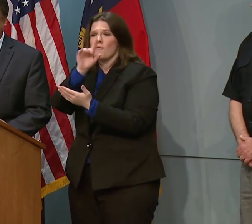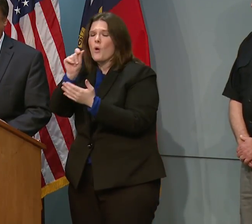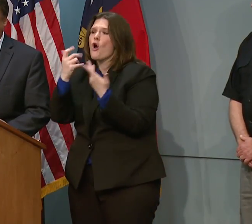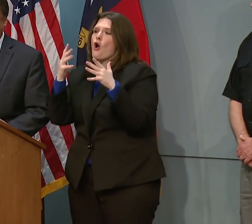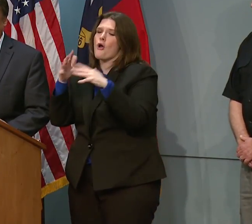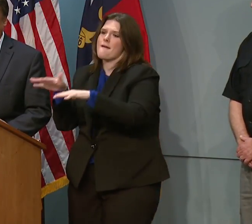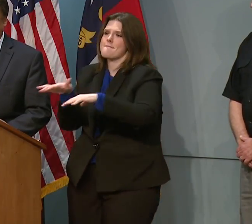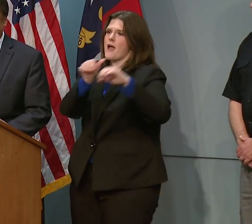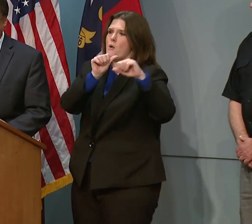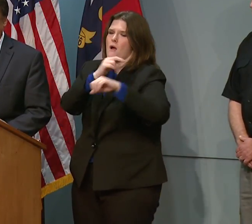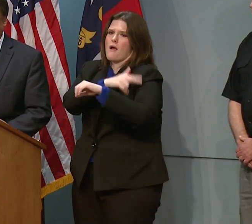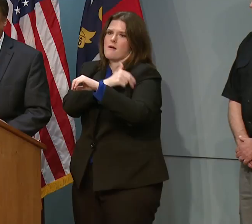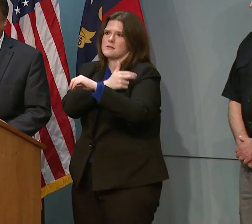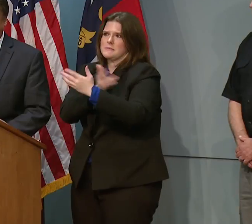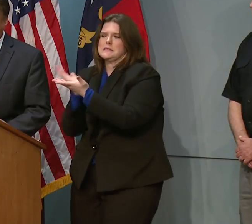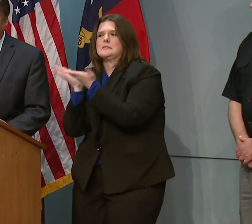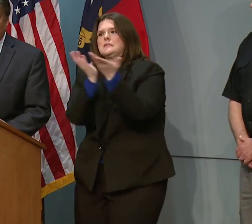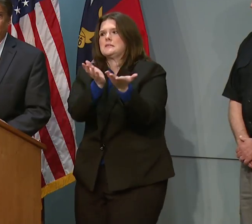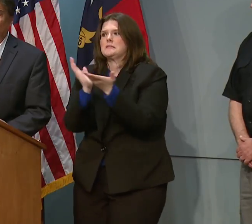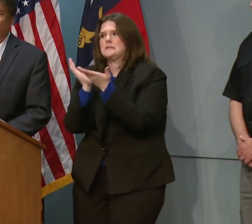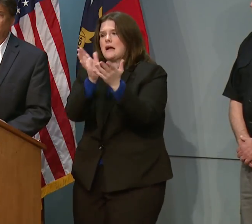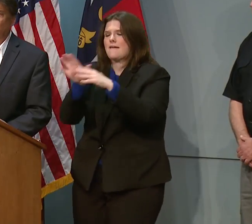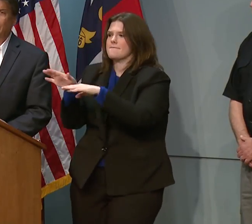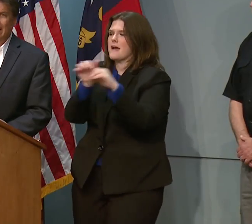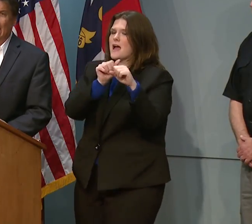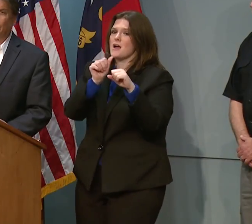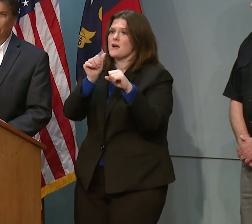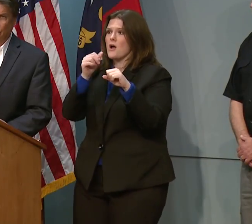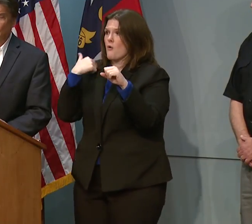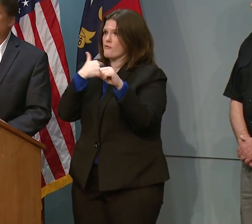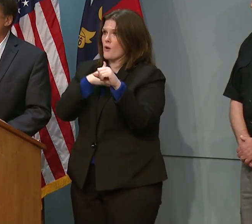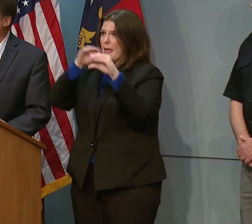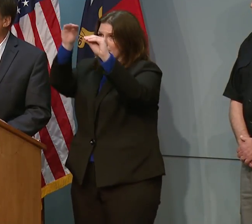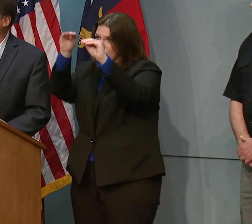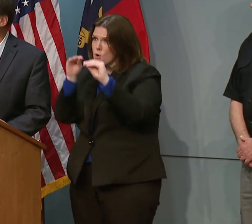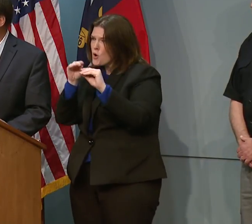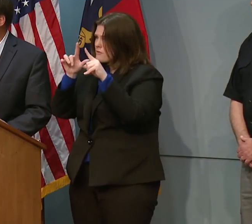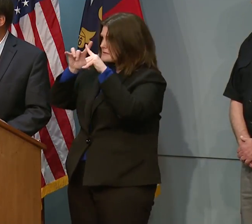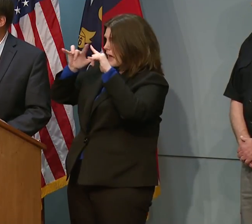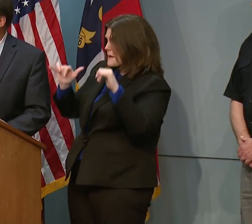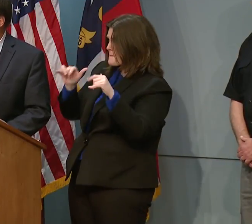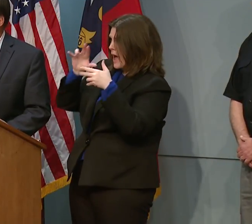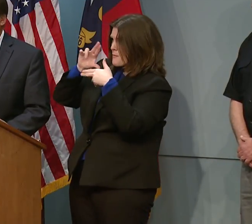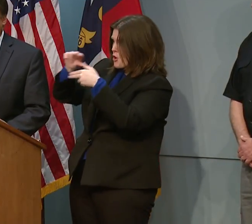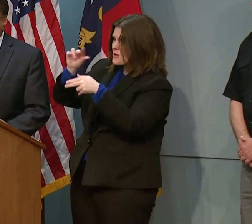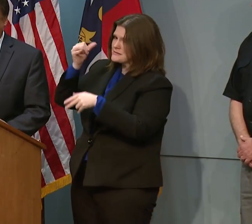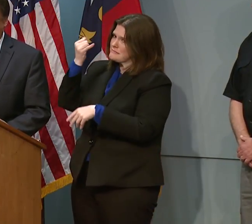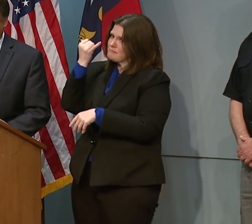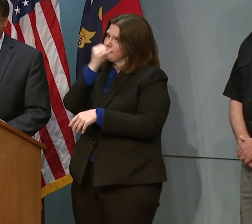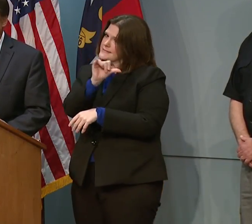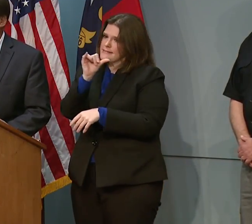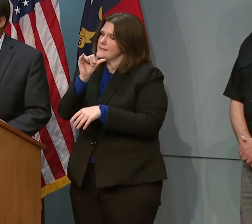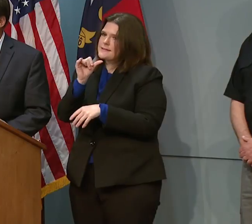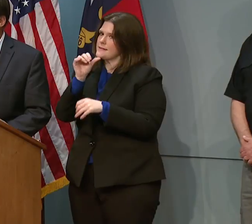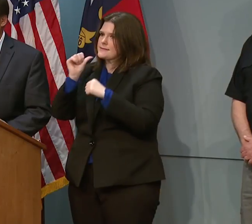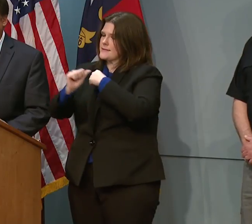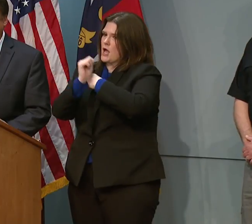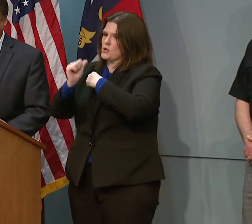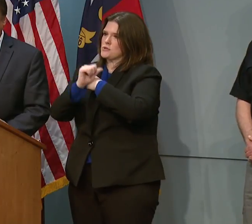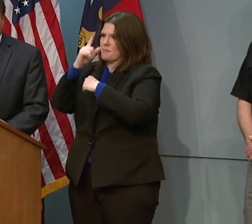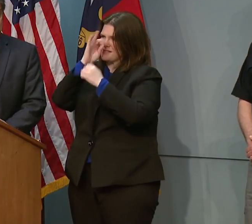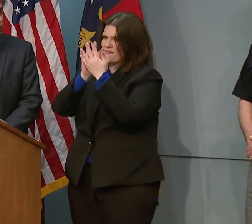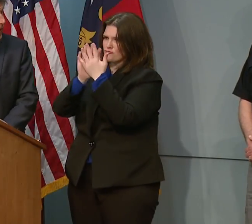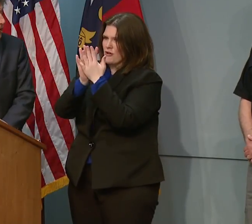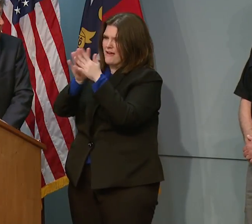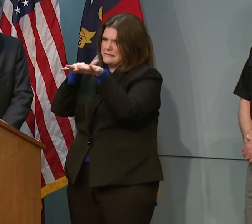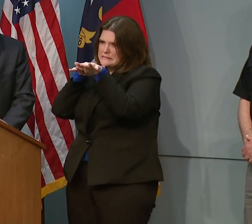evacuate a lot of hospitals. But it would be foolish to move it down during the storm, especially with a lot of evacuation traffic at this